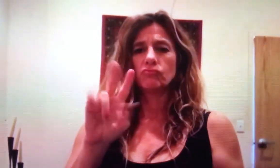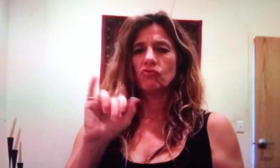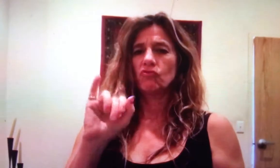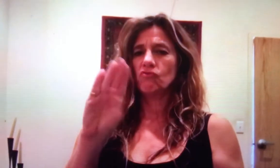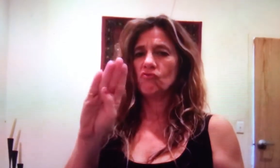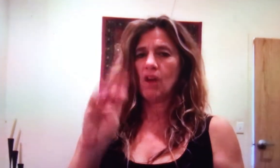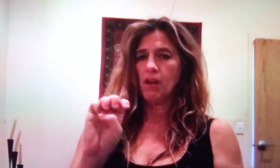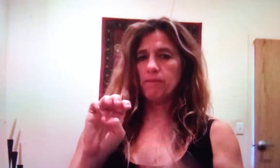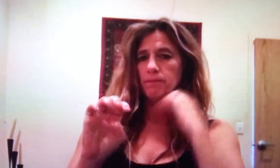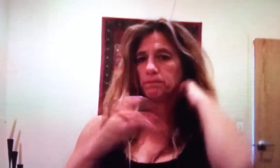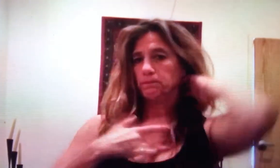secure.